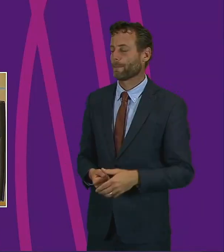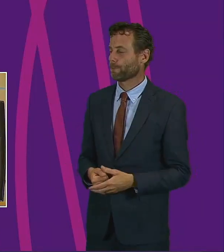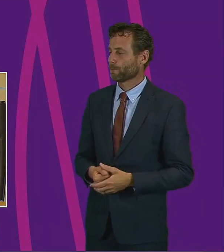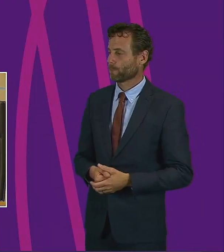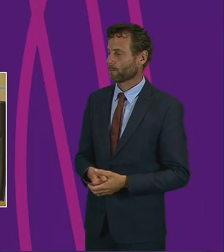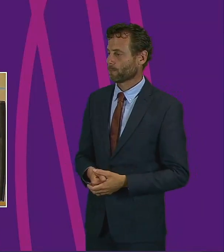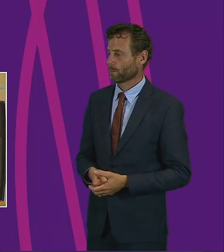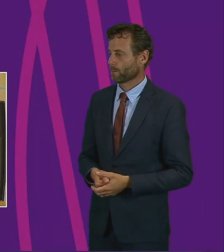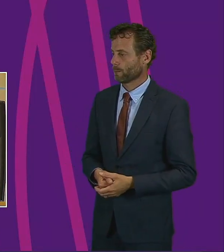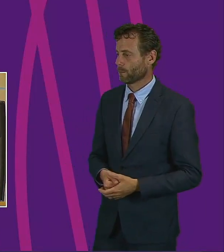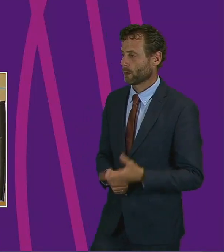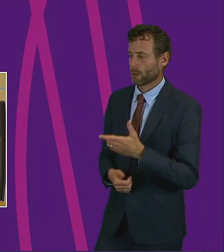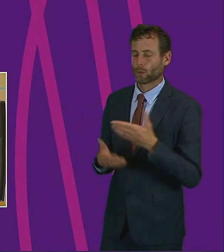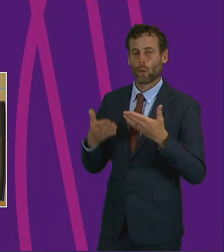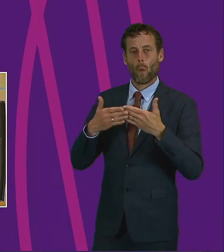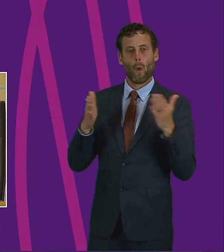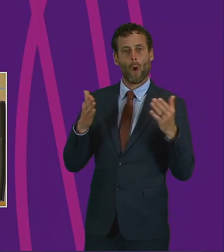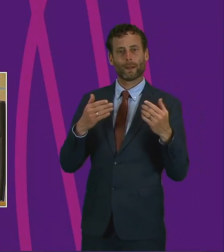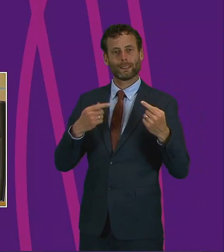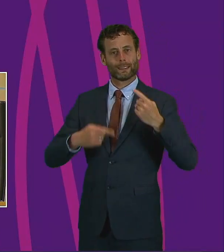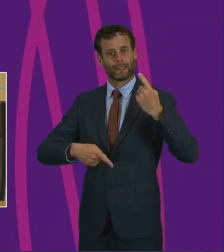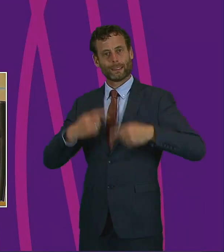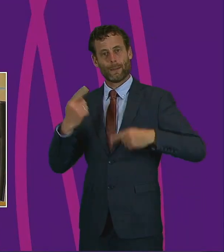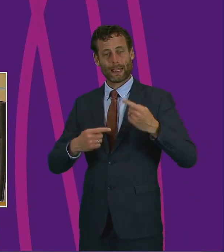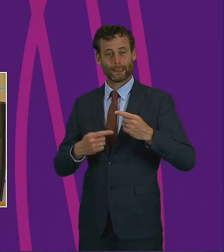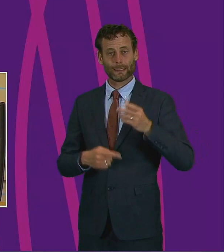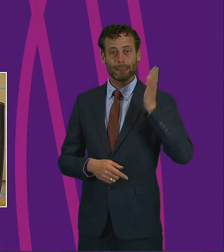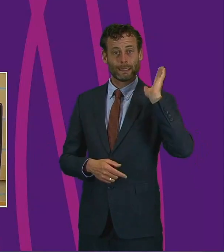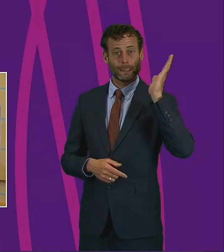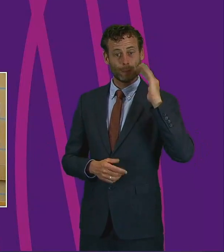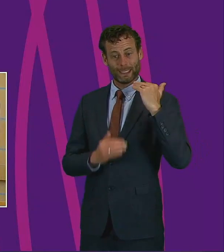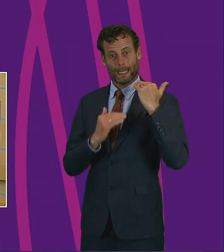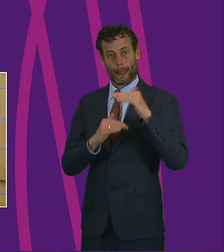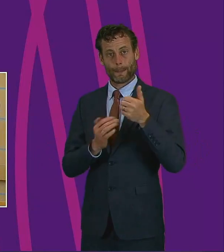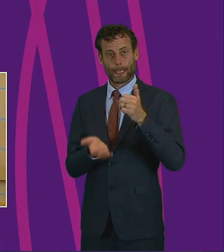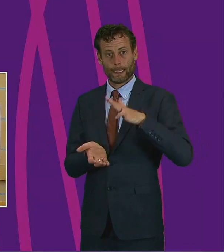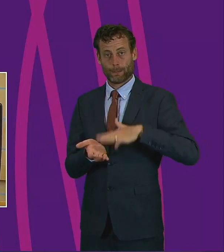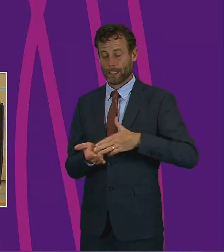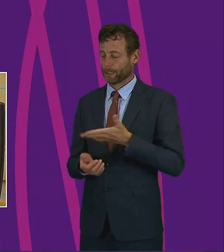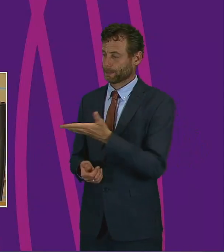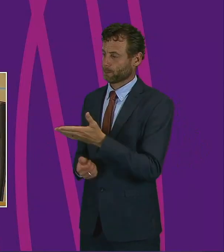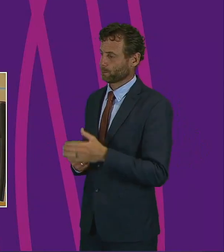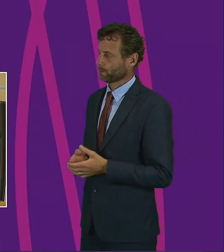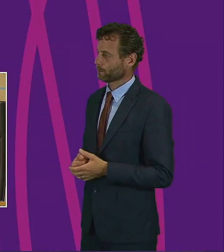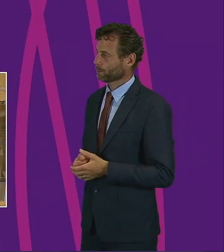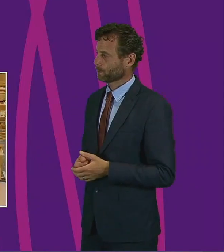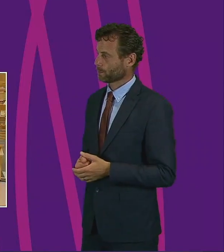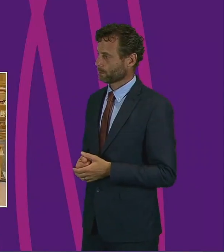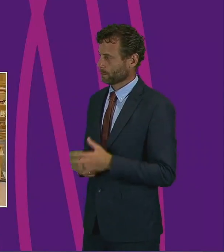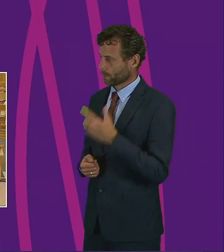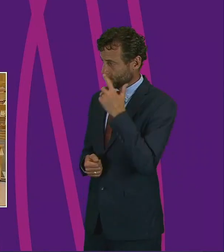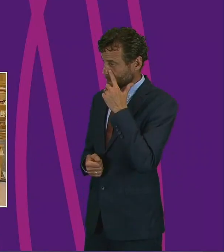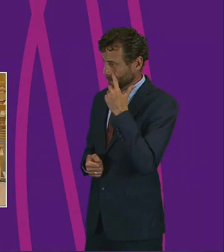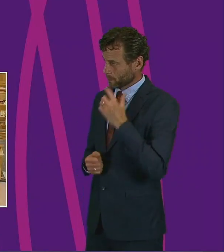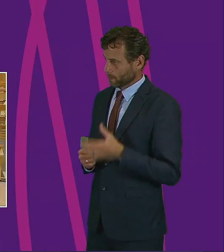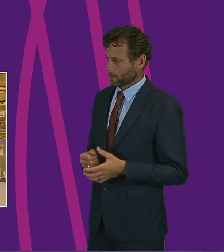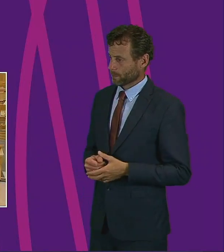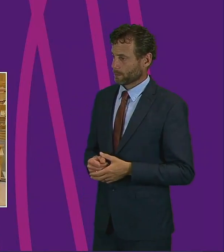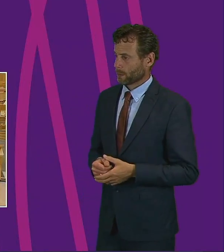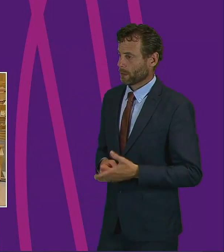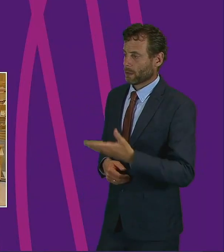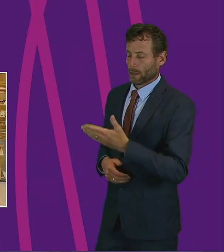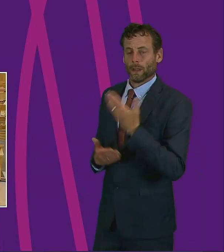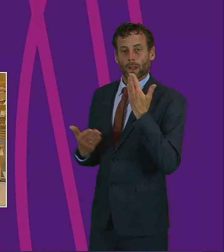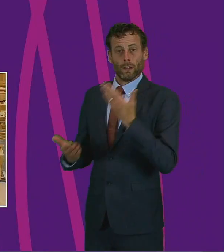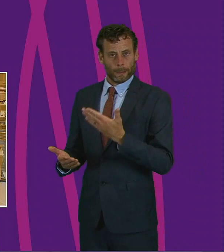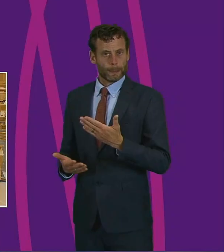Move to the open debate and it's speeches of six minutes, please. James Dornan followed by Alexander Stewart. Thank you, President Officer. Although there have